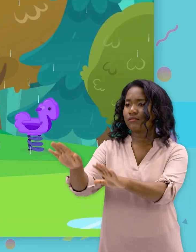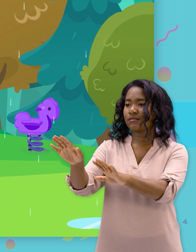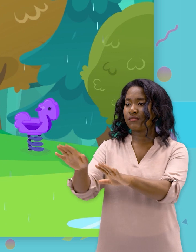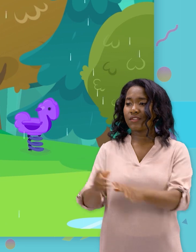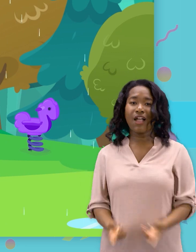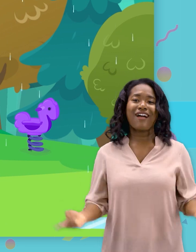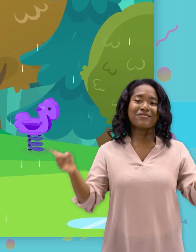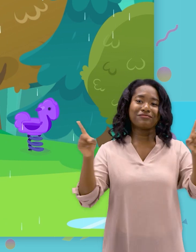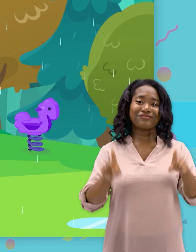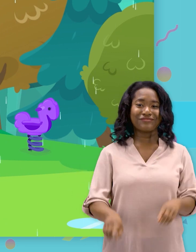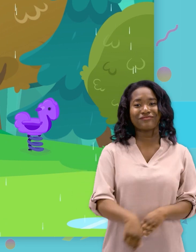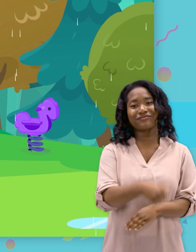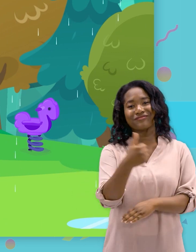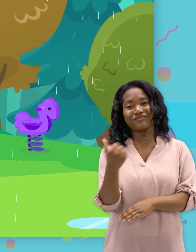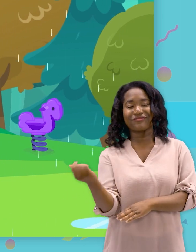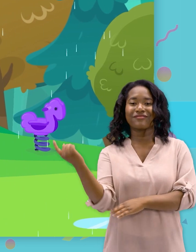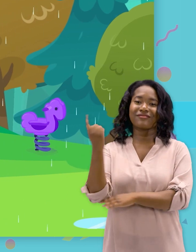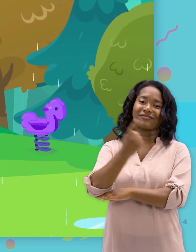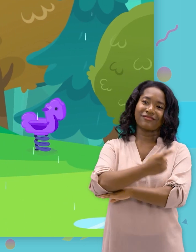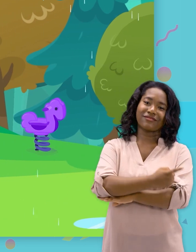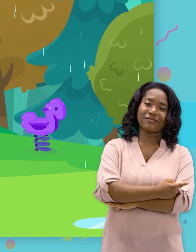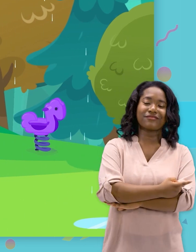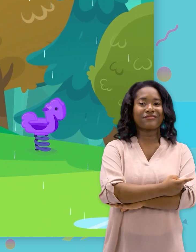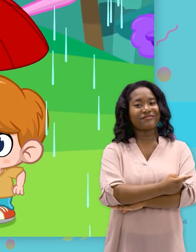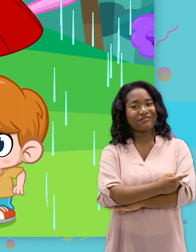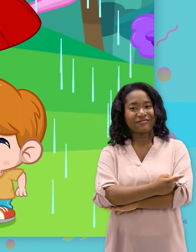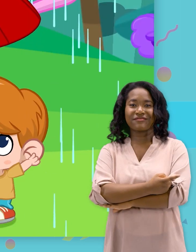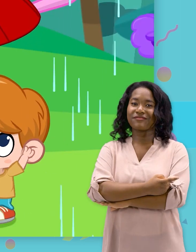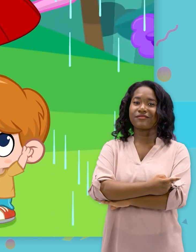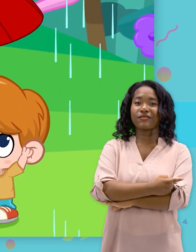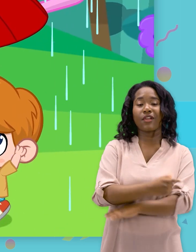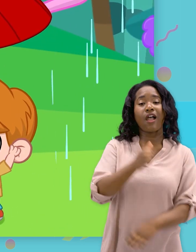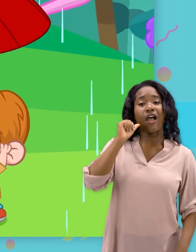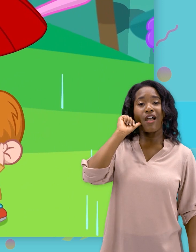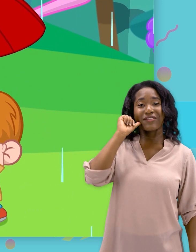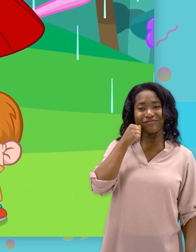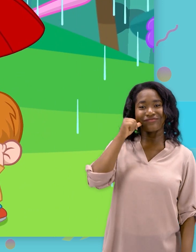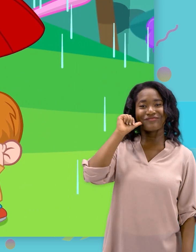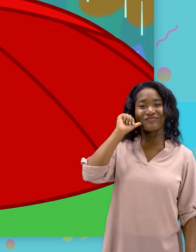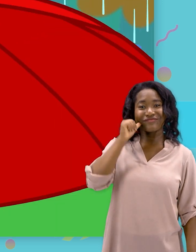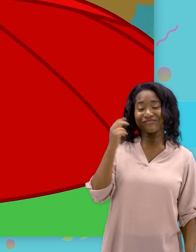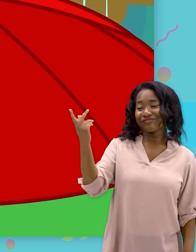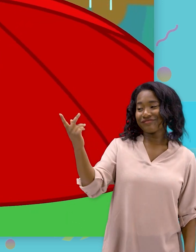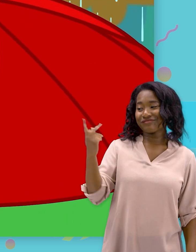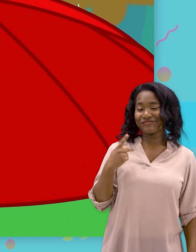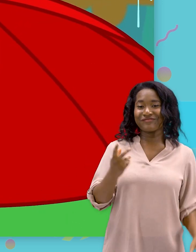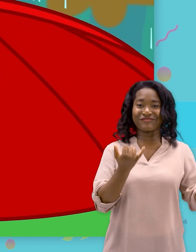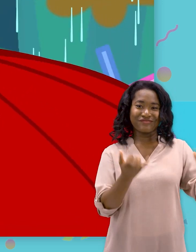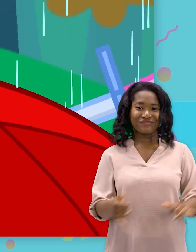away. Come again another day. April wants to play.